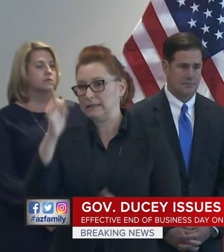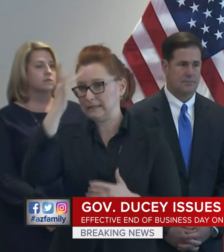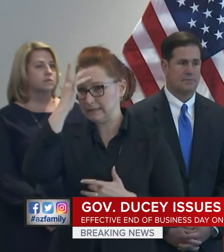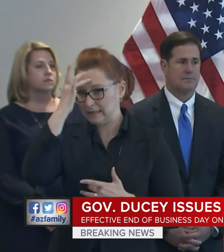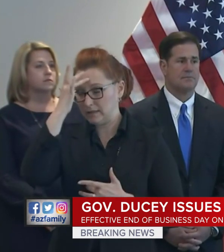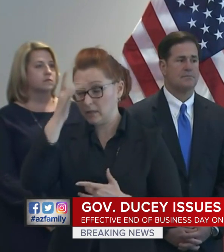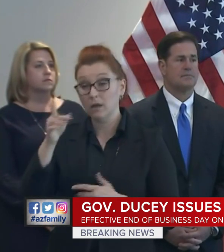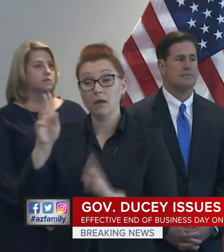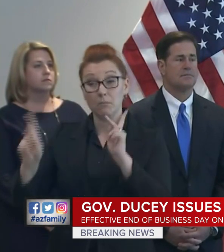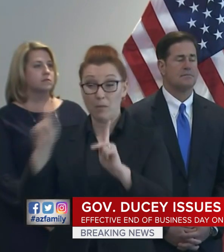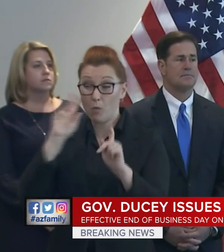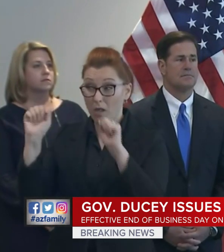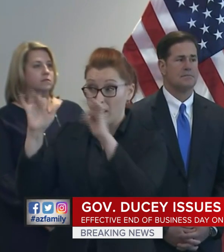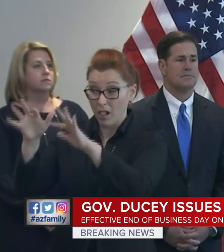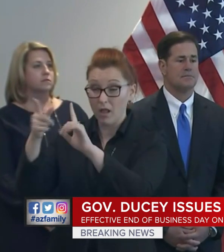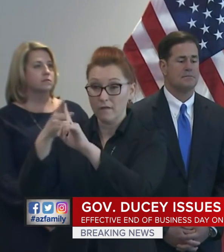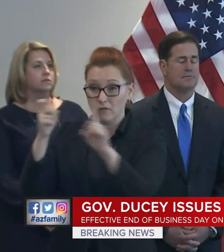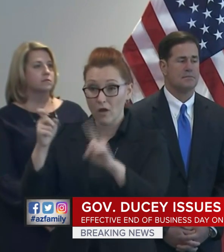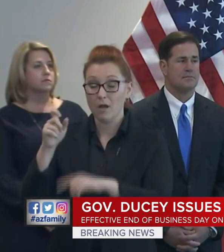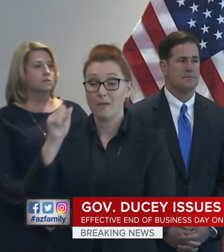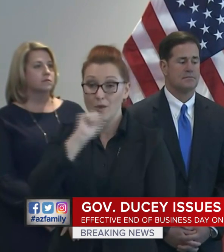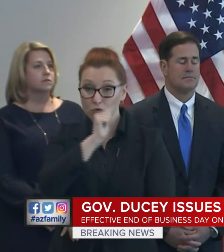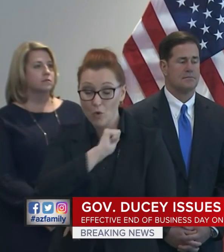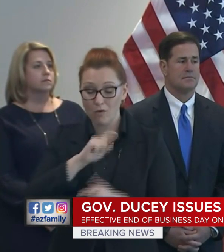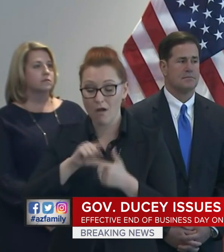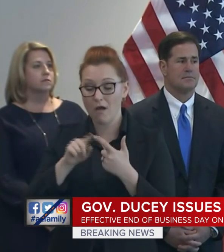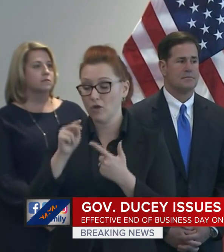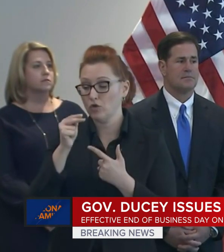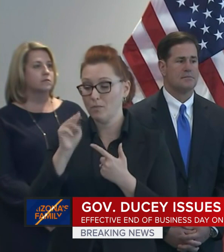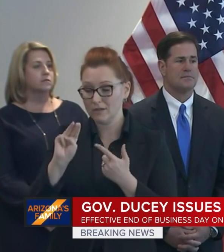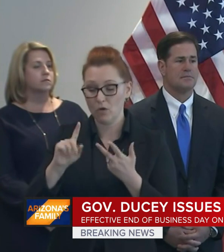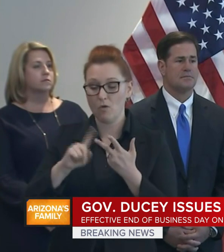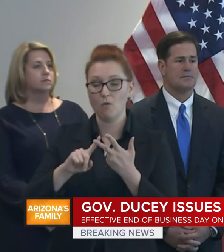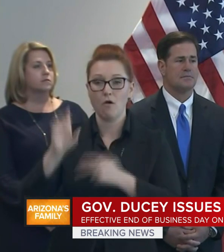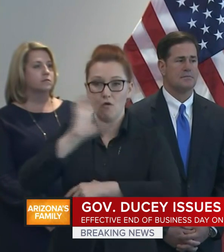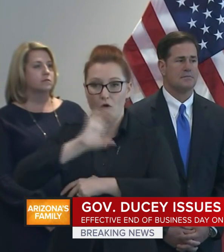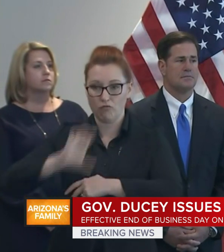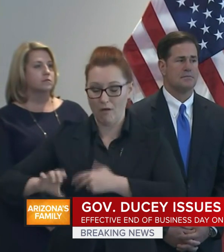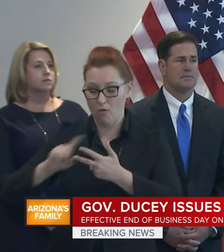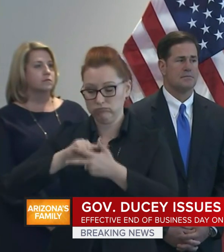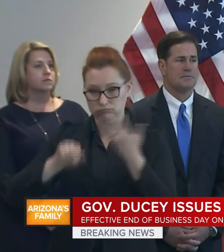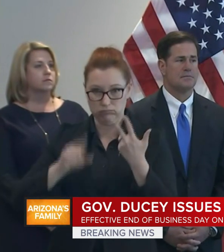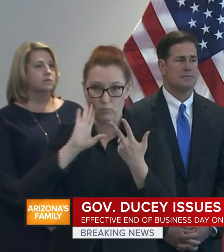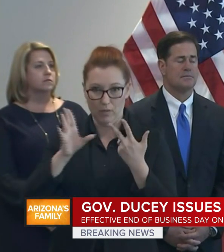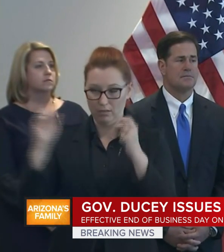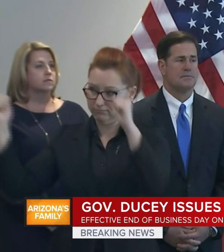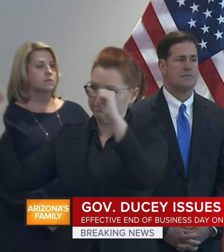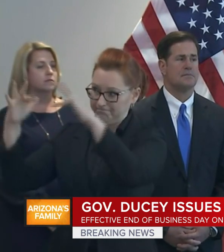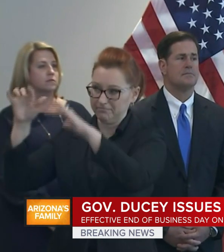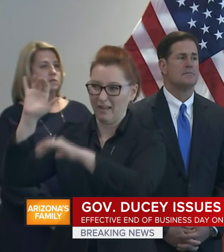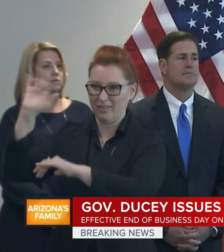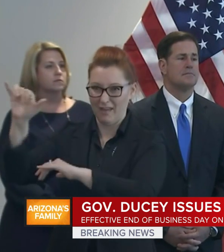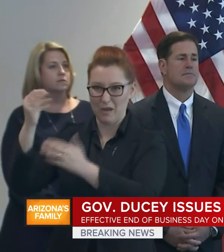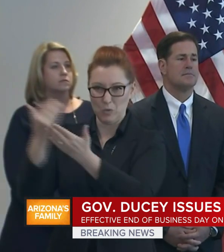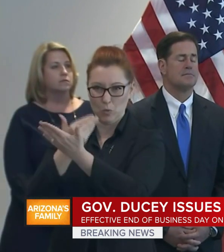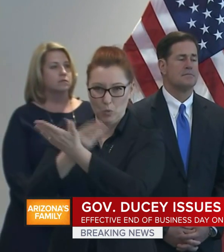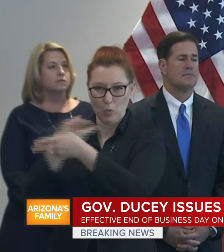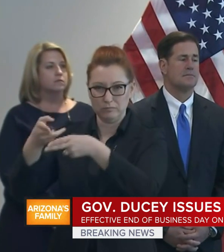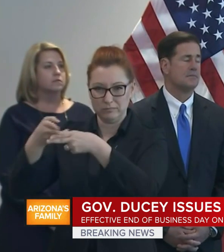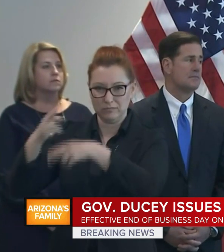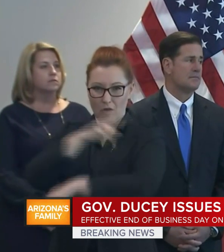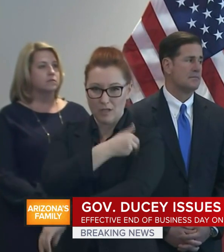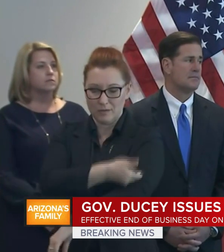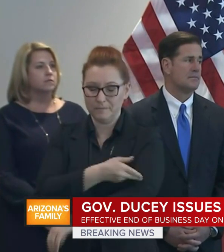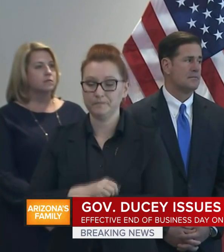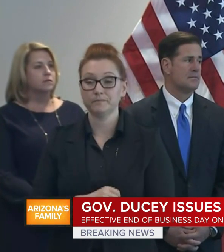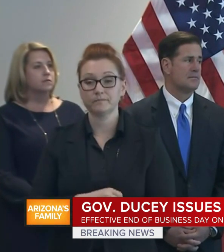Mexico, Utah, and Colorado as well. Finally, to the discussion about the St. Luke's and the high